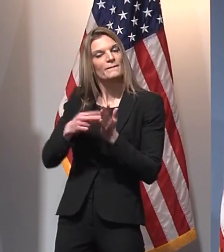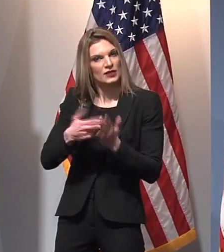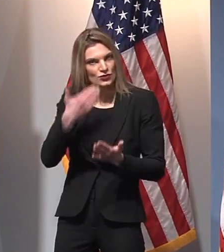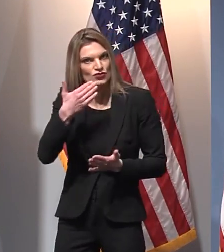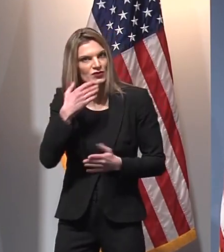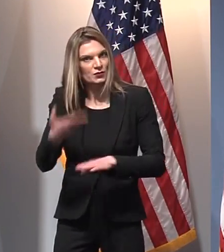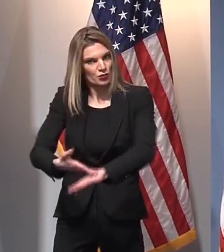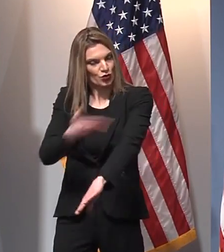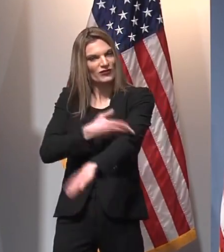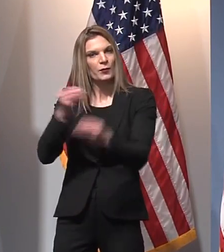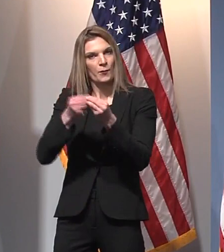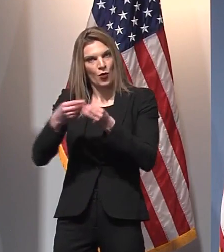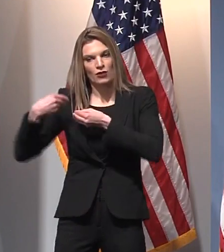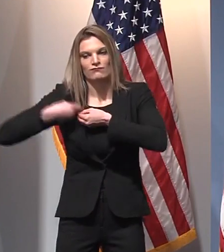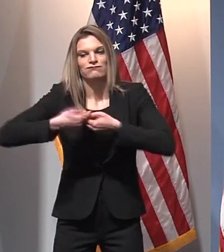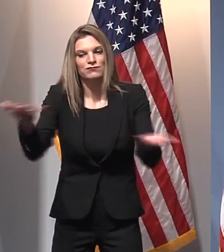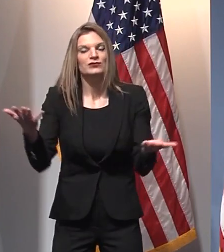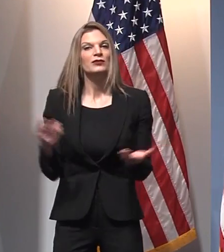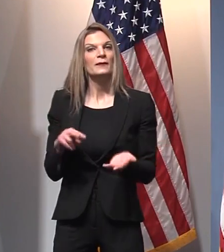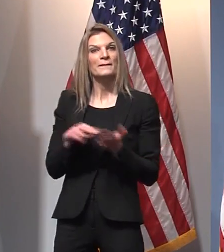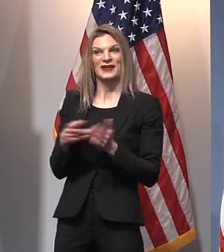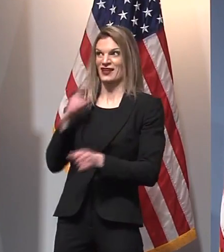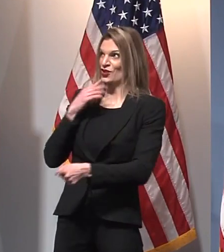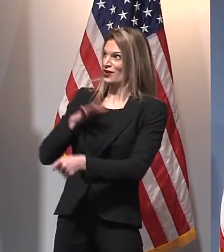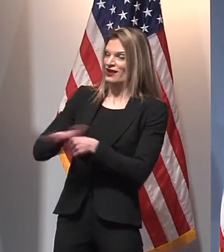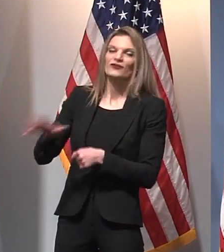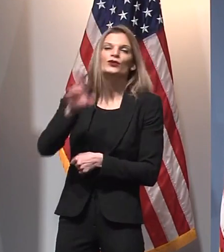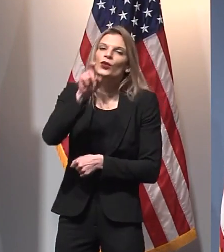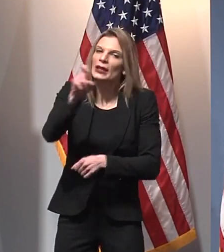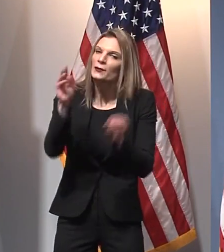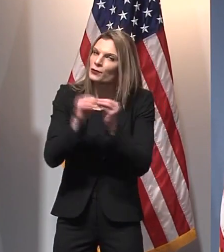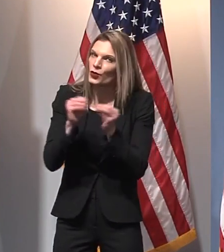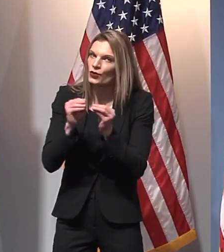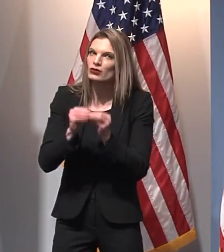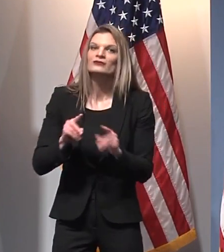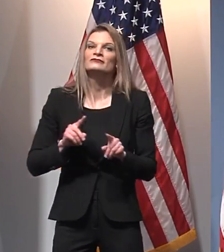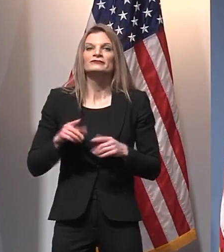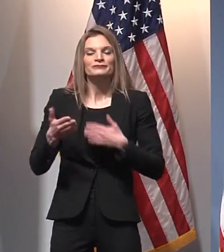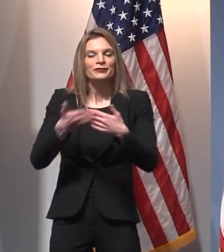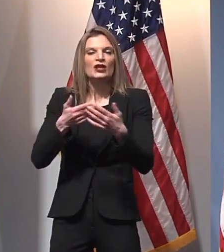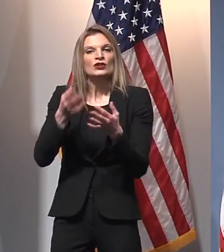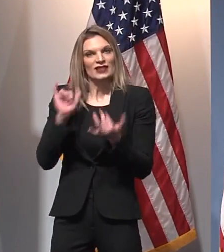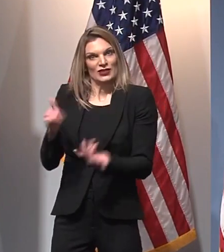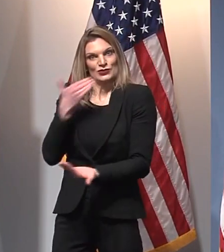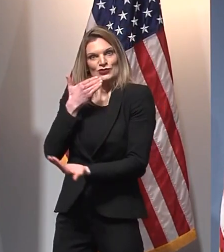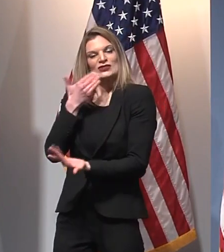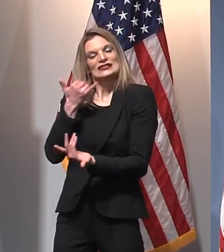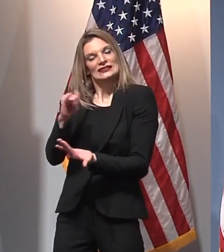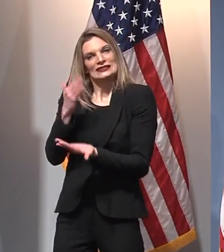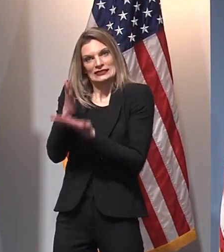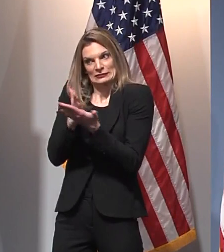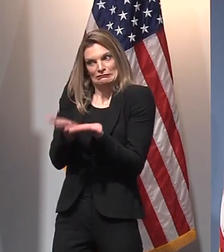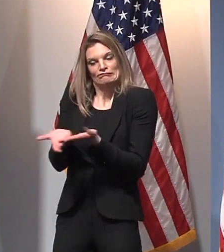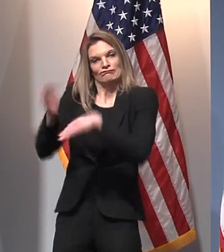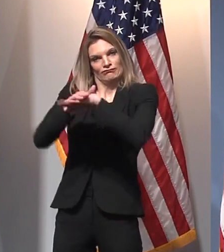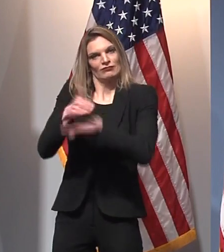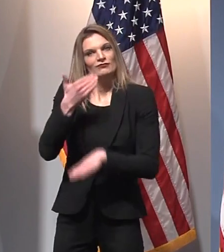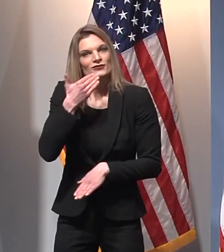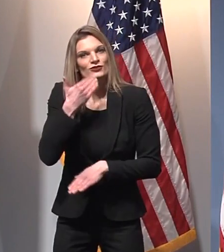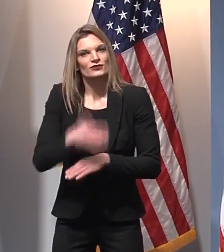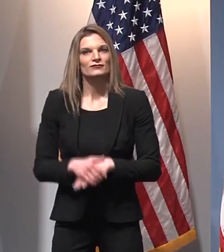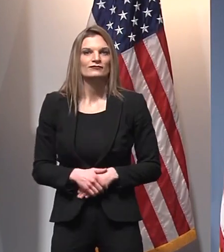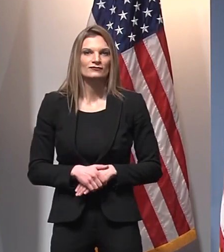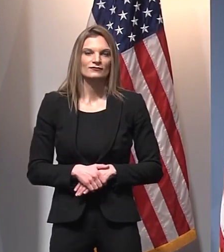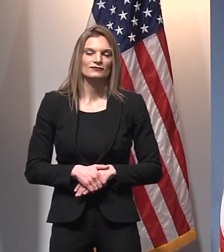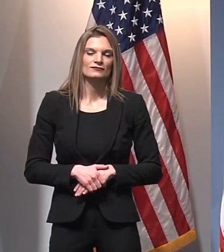We need more vaccines. But the trajectory and predictability is so crucial, and we are grateful for that. They've also announced